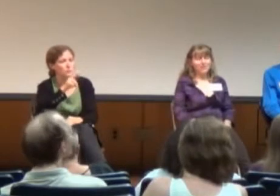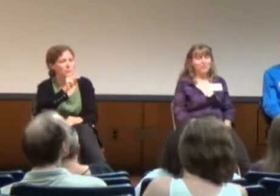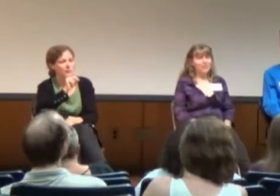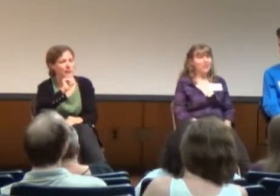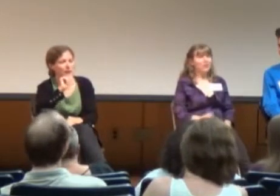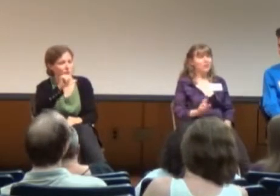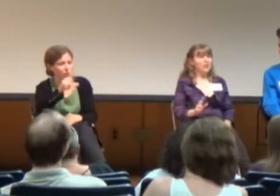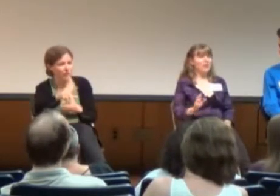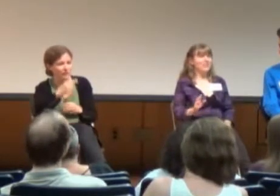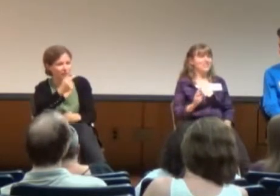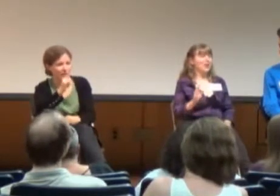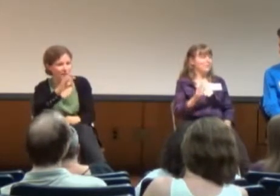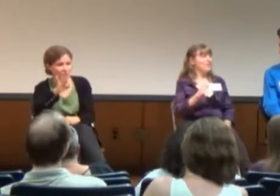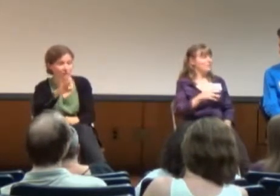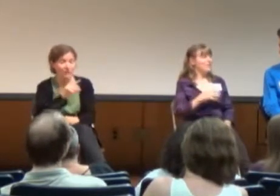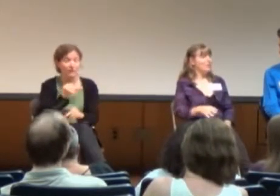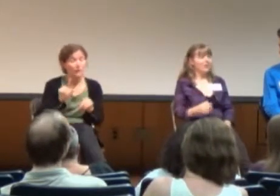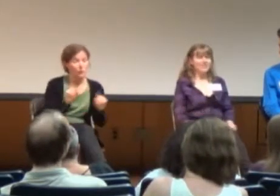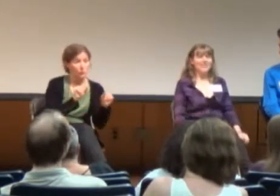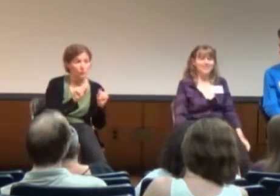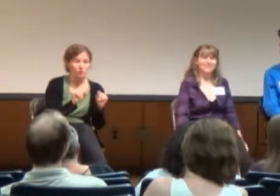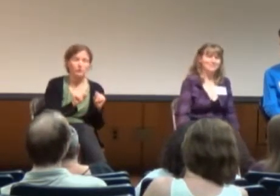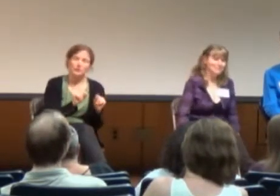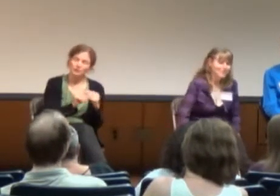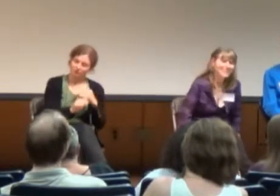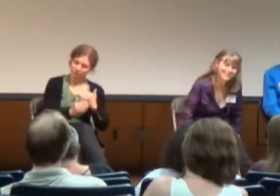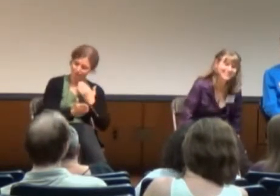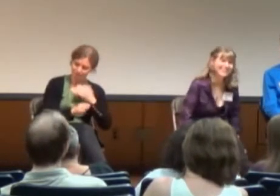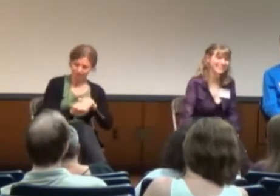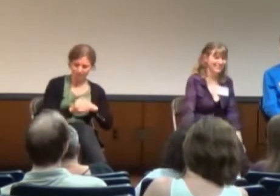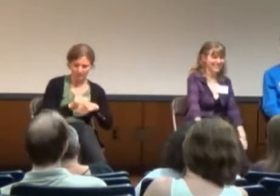You know what, though? Twitter has taught me to be more concise.